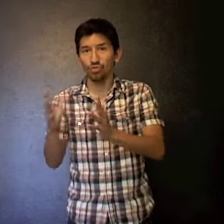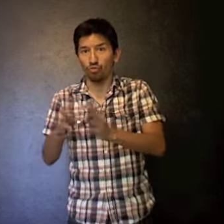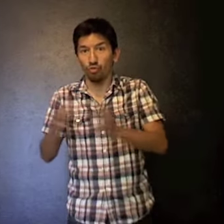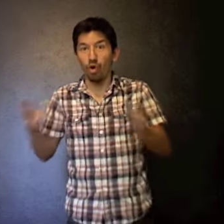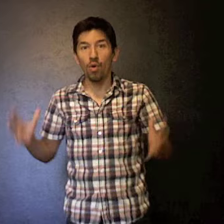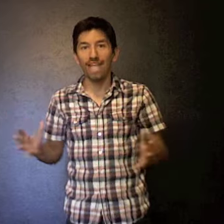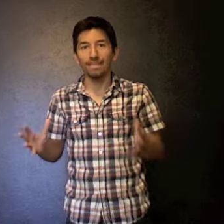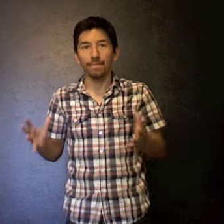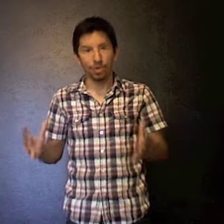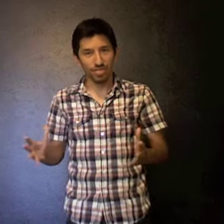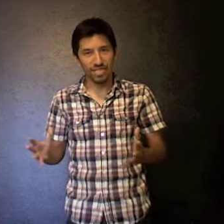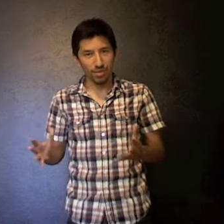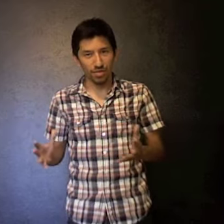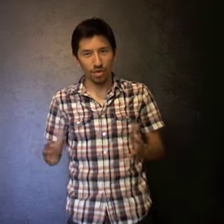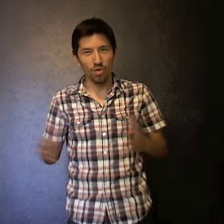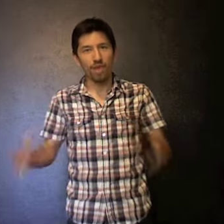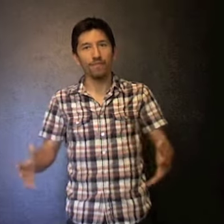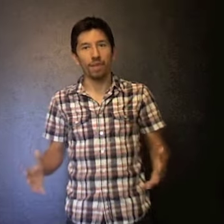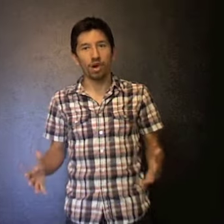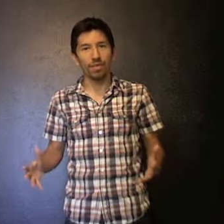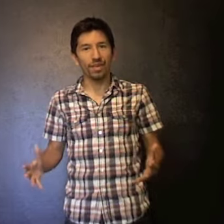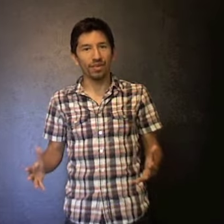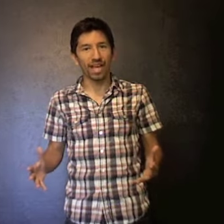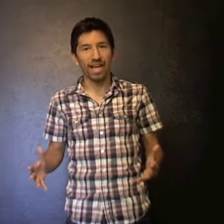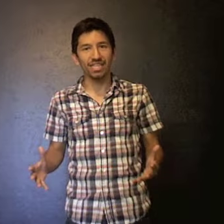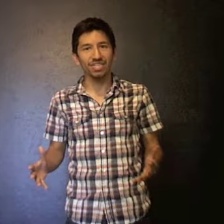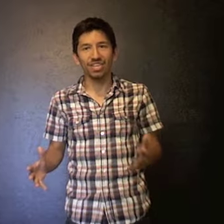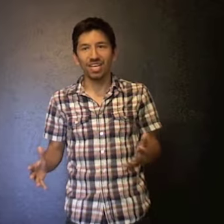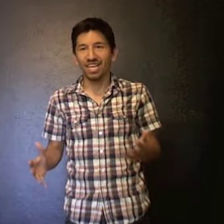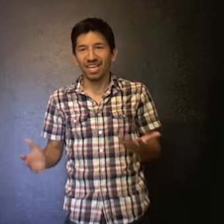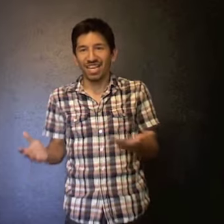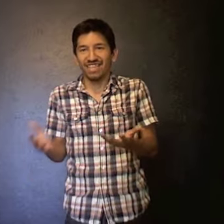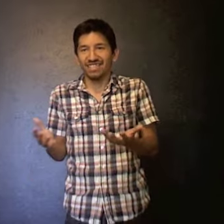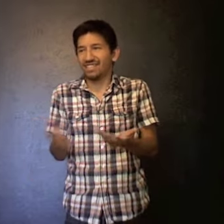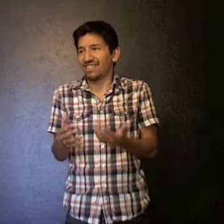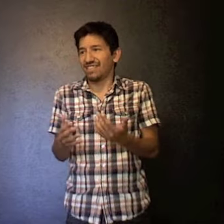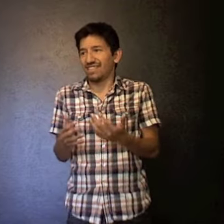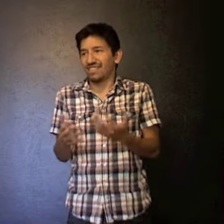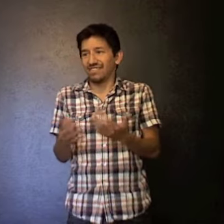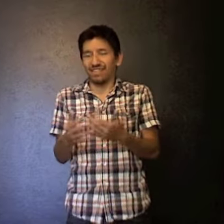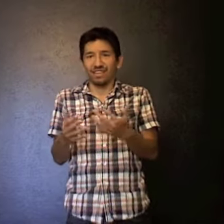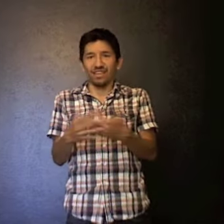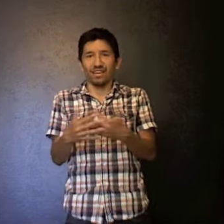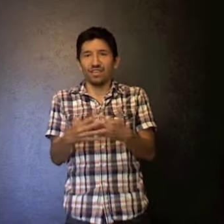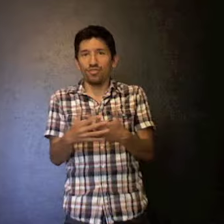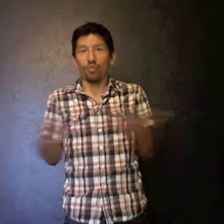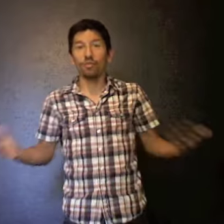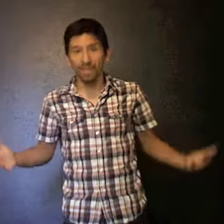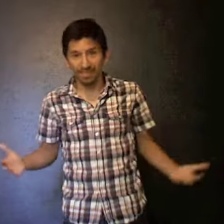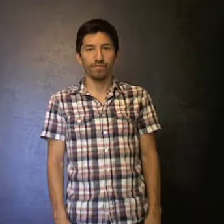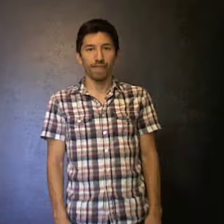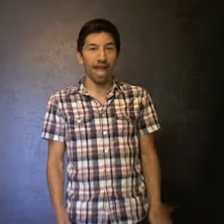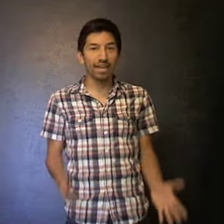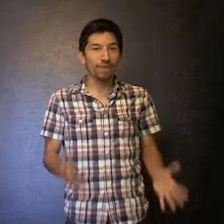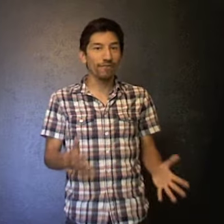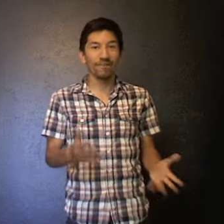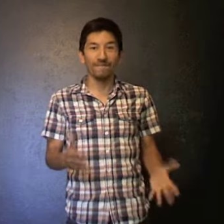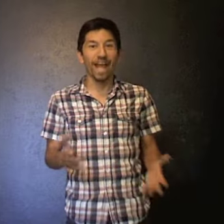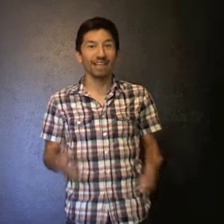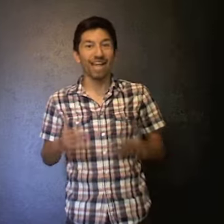grow as a person when you go away from home and go to college is enormous. I know for a fact I